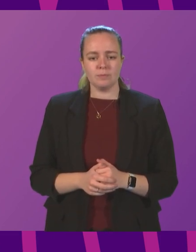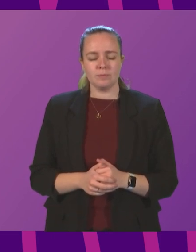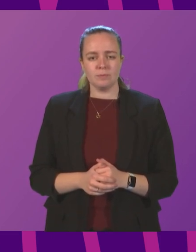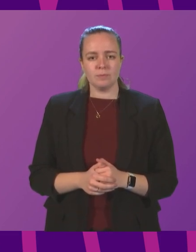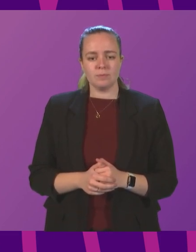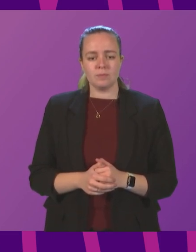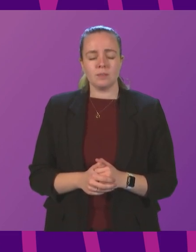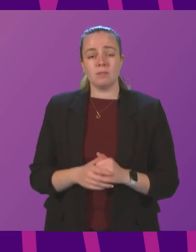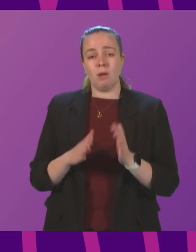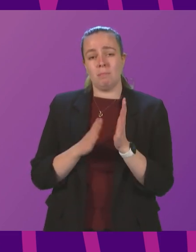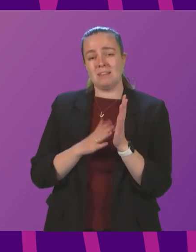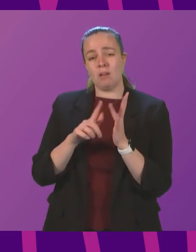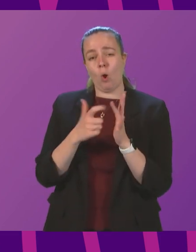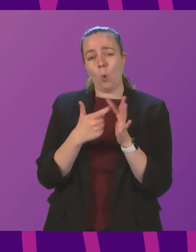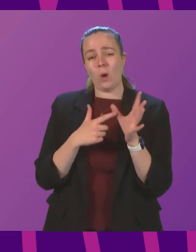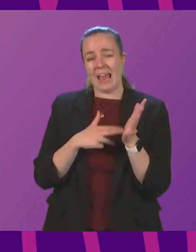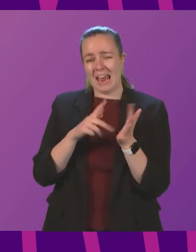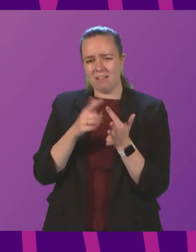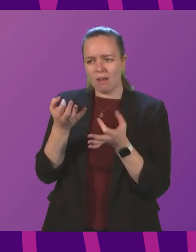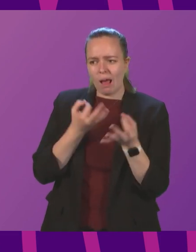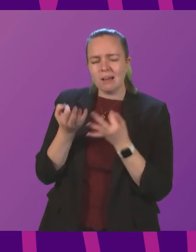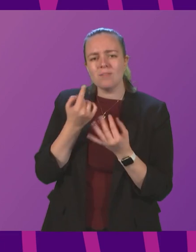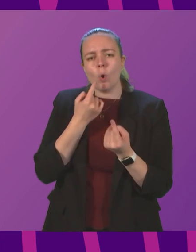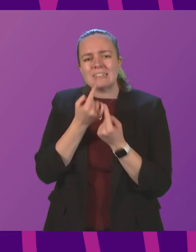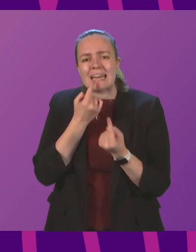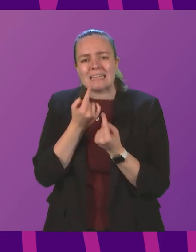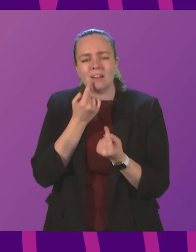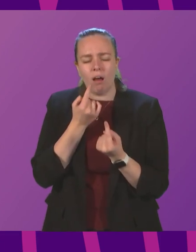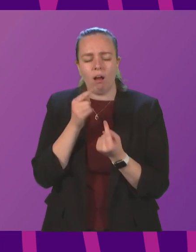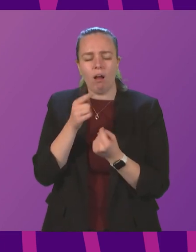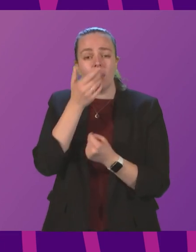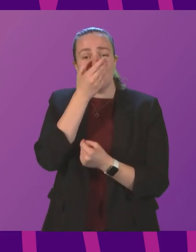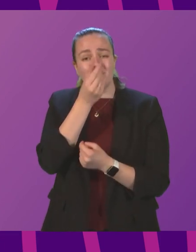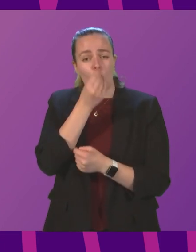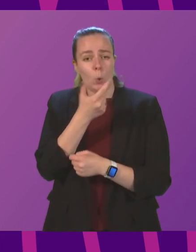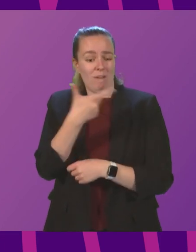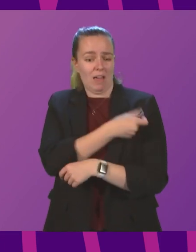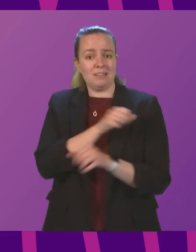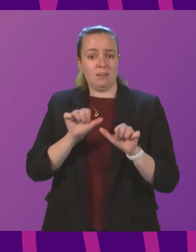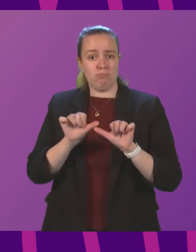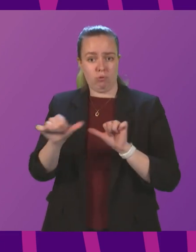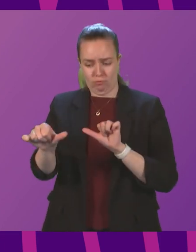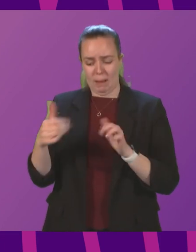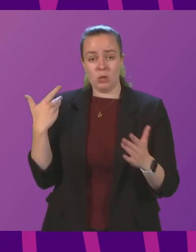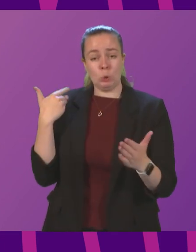Mr. O'Kane asked me for some data. The flu vaccine programme has so far administered